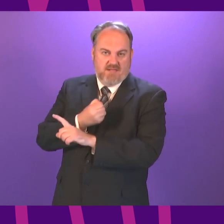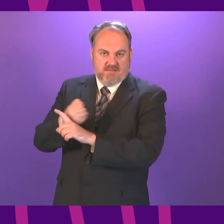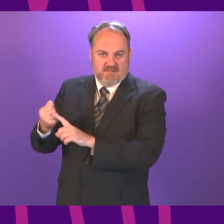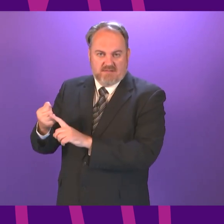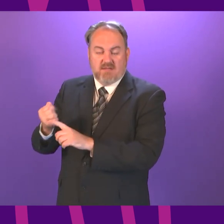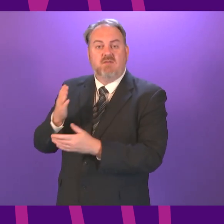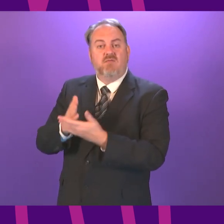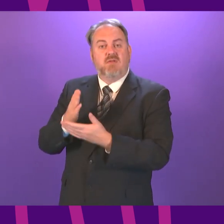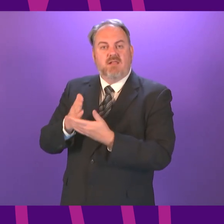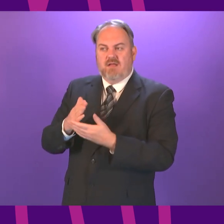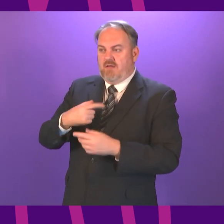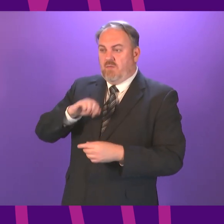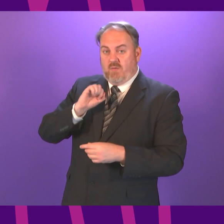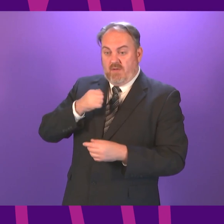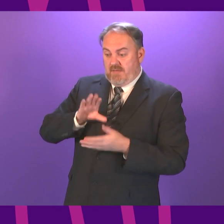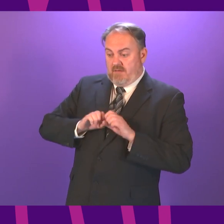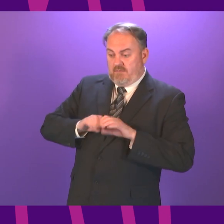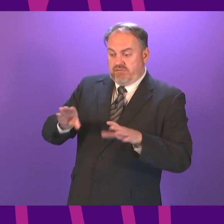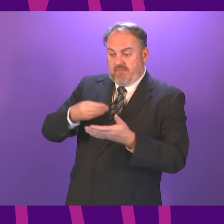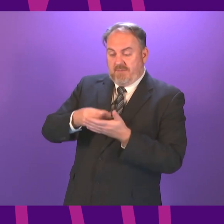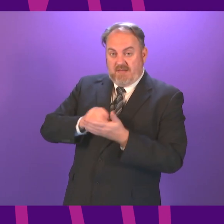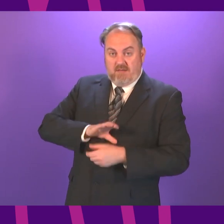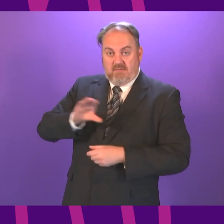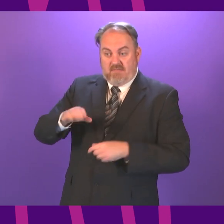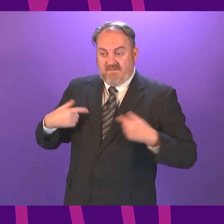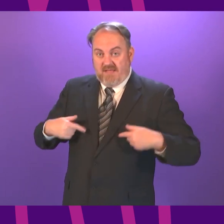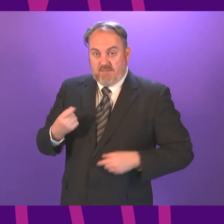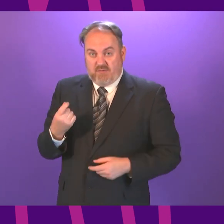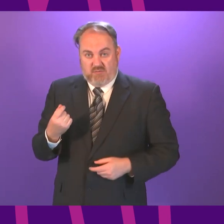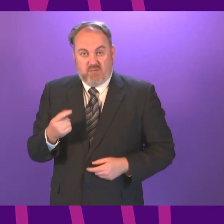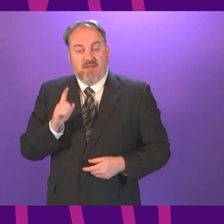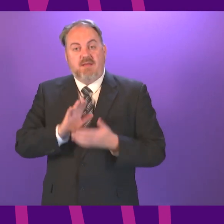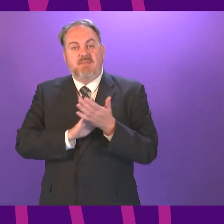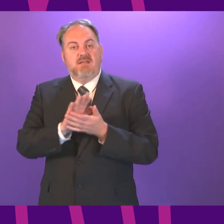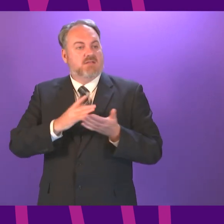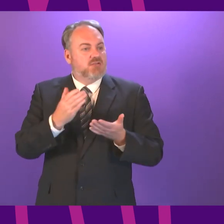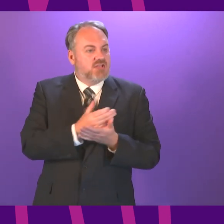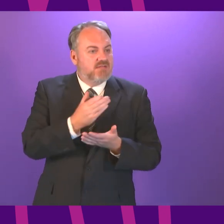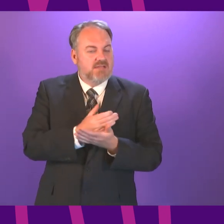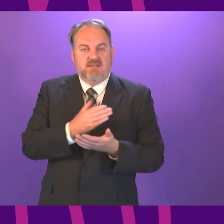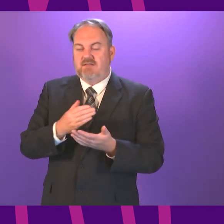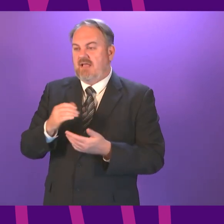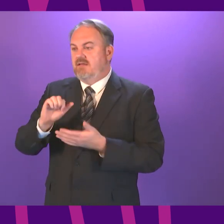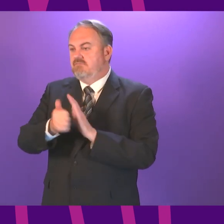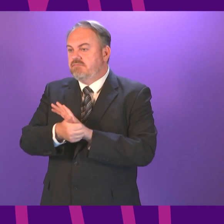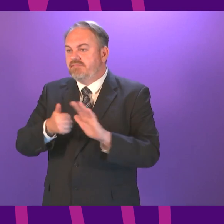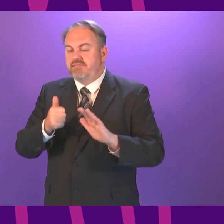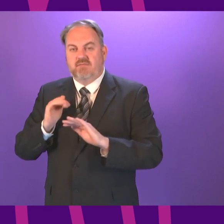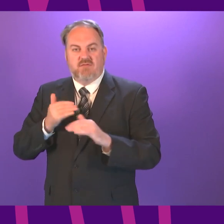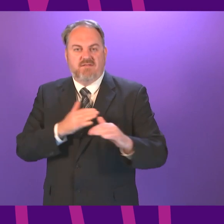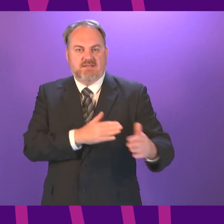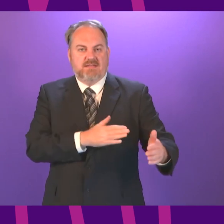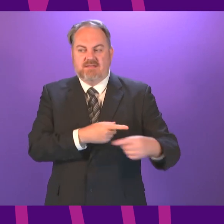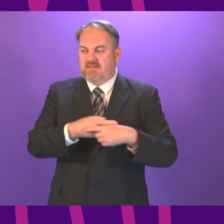first money from that available the organisations across our country who provide that specialist support do a fantastic